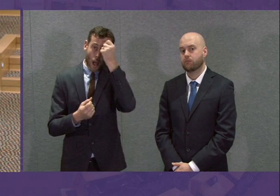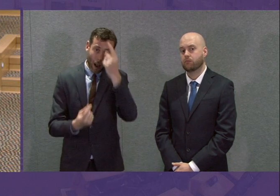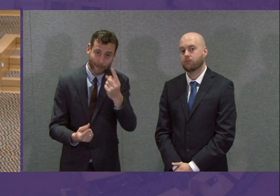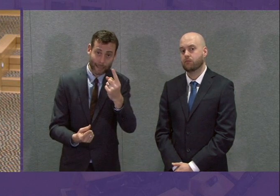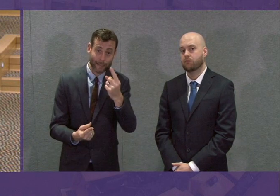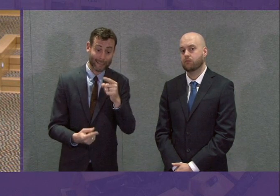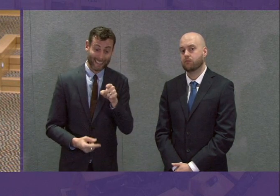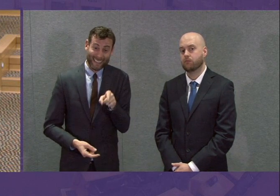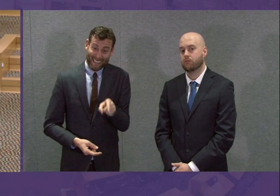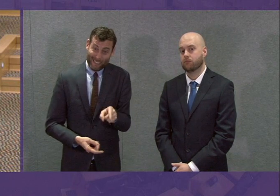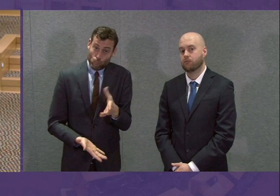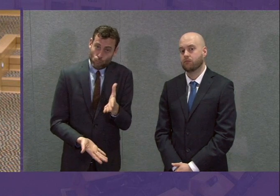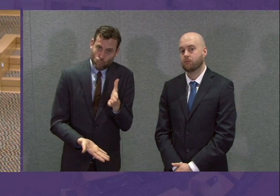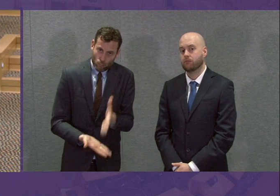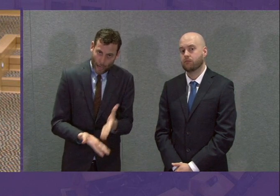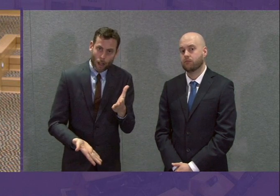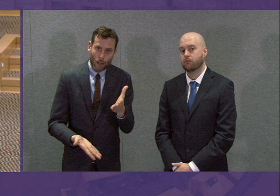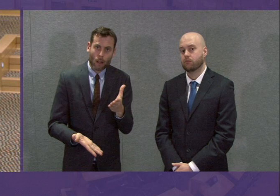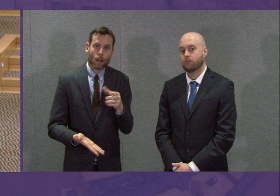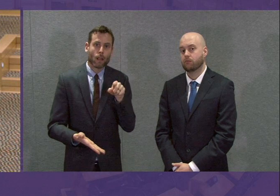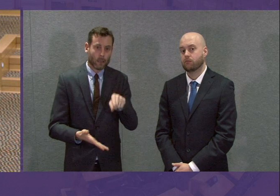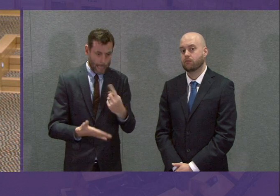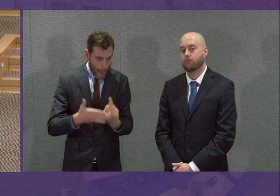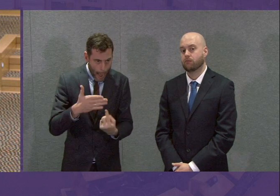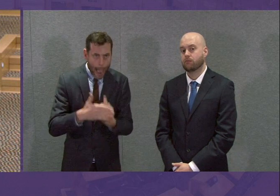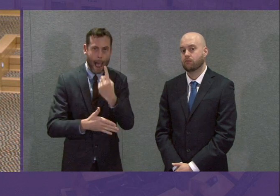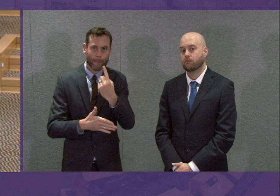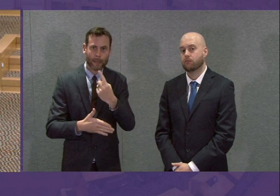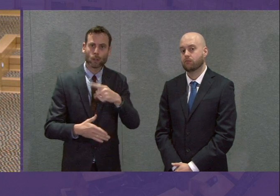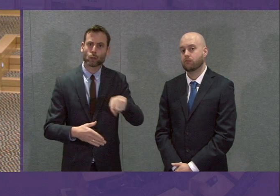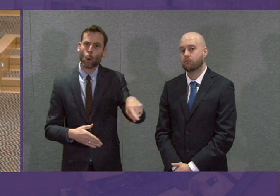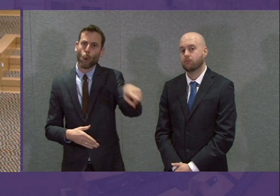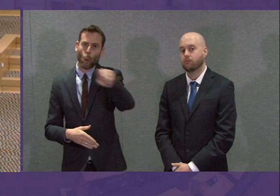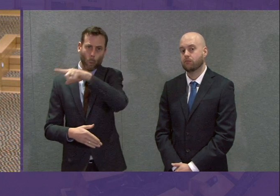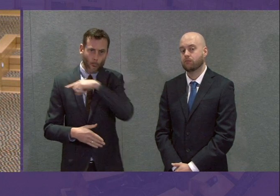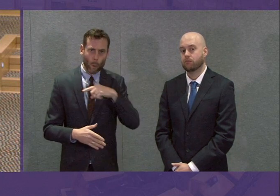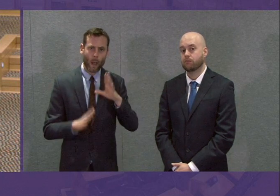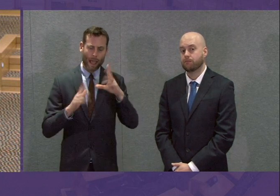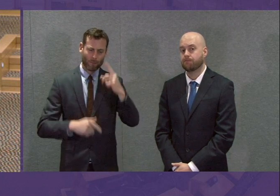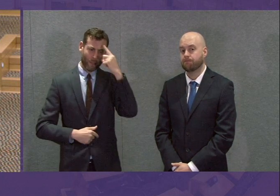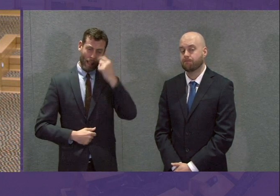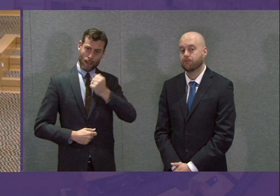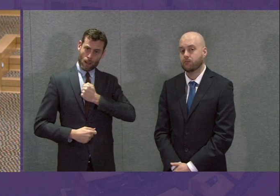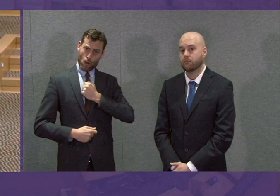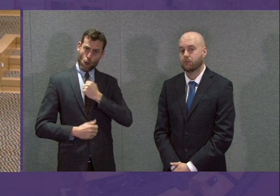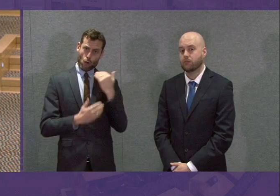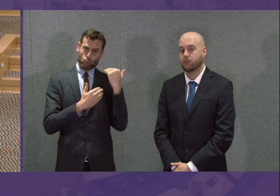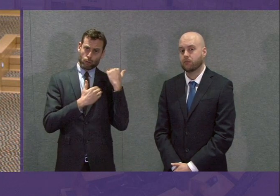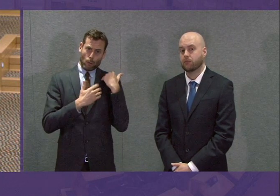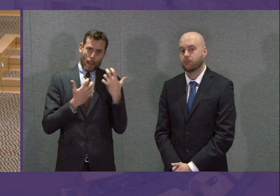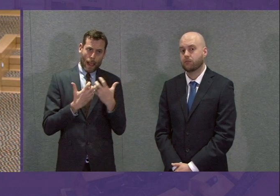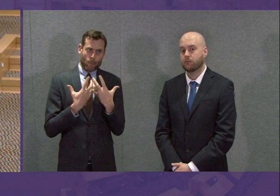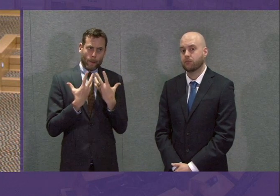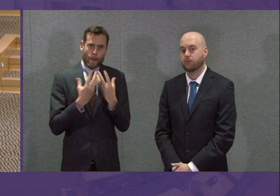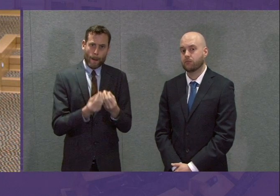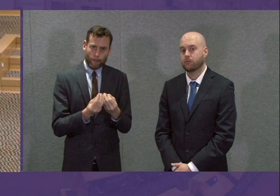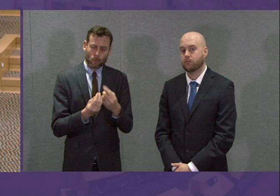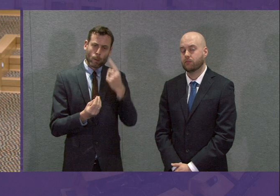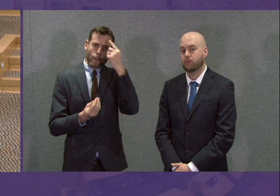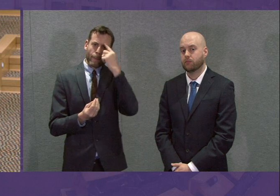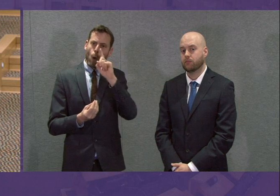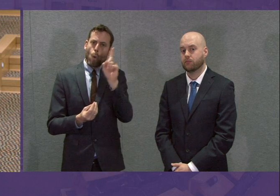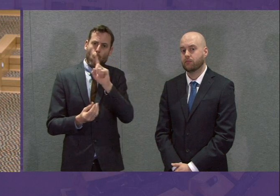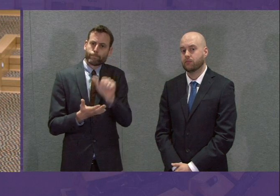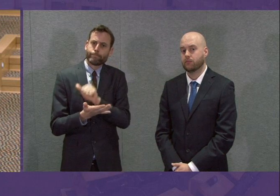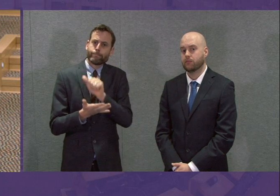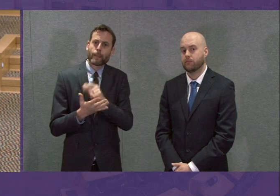real, this is going to be happening and we all have to take seriously our responsibility to follow the advice. So I am going to take this opportunity now to